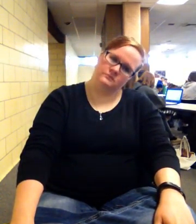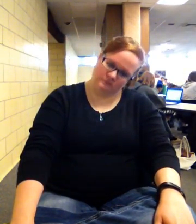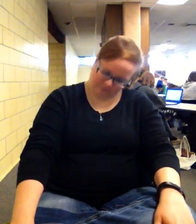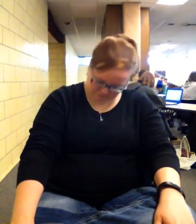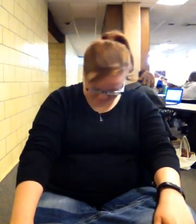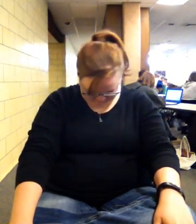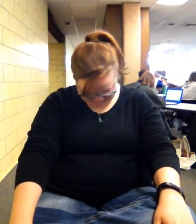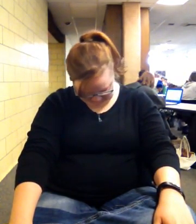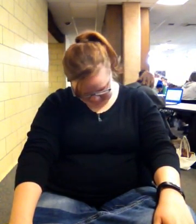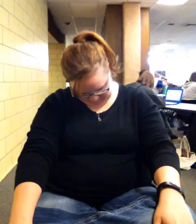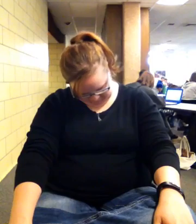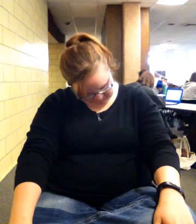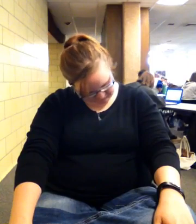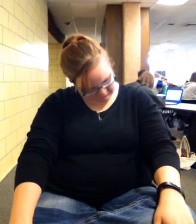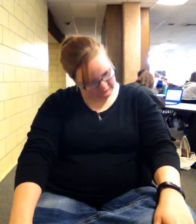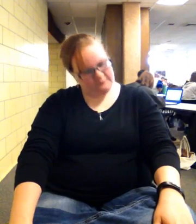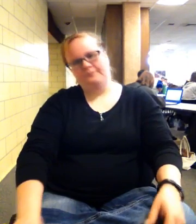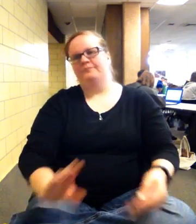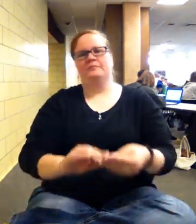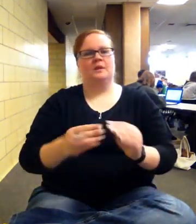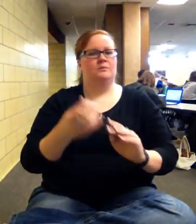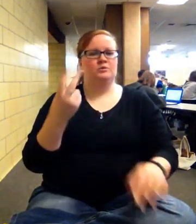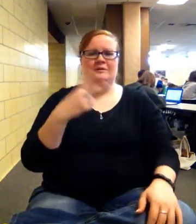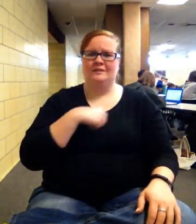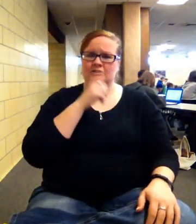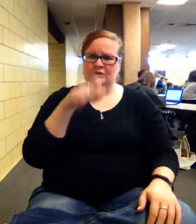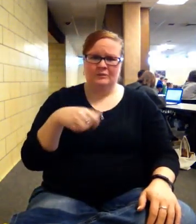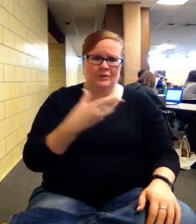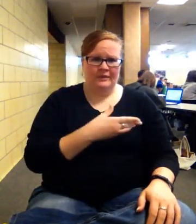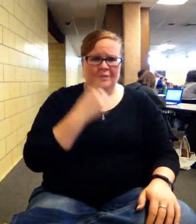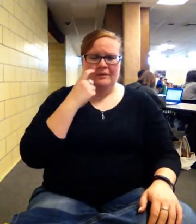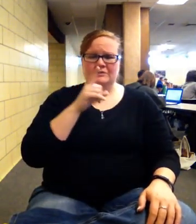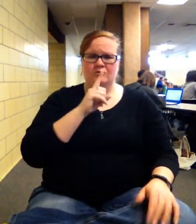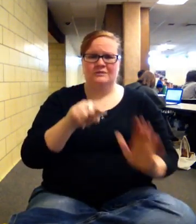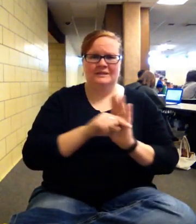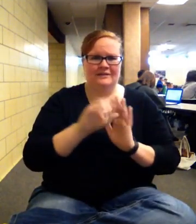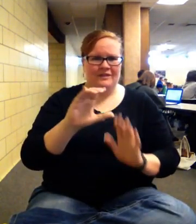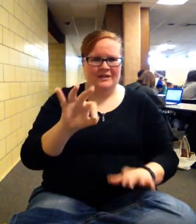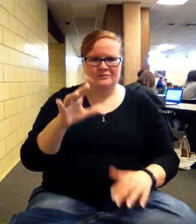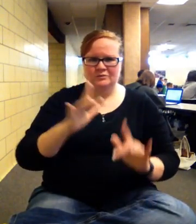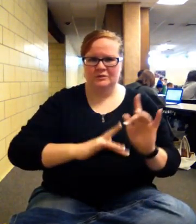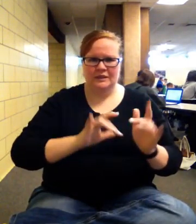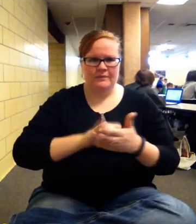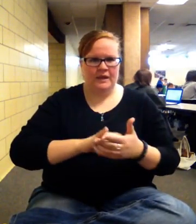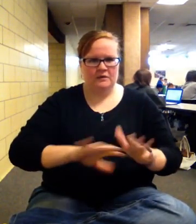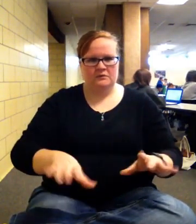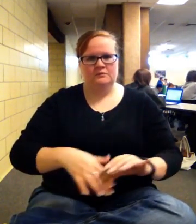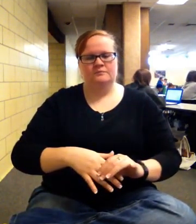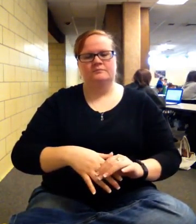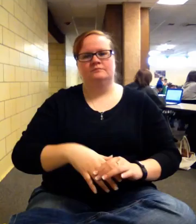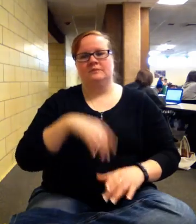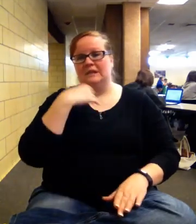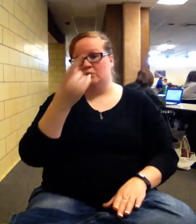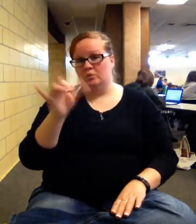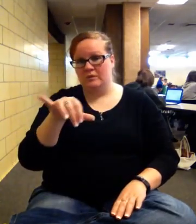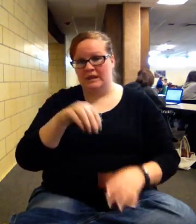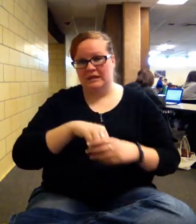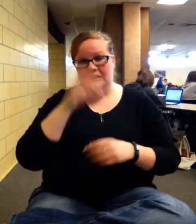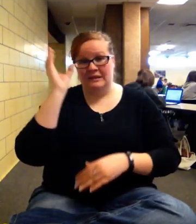Number 12 I shouldn't have put on here because we've got negative cash flows, so skip number 12. And I will do that in the lecture in case I forgot